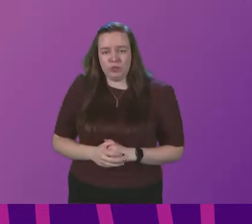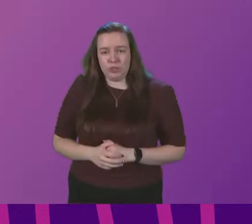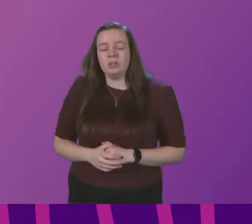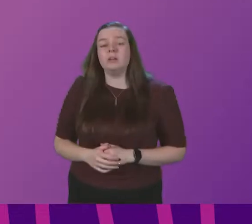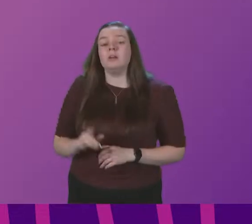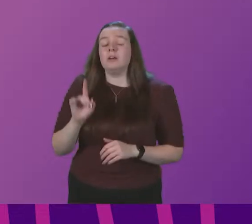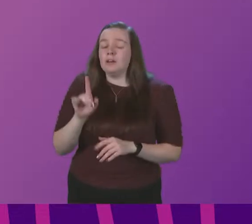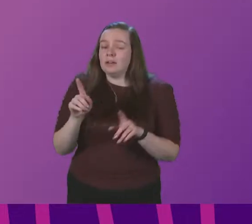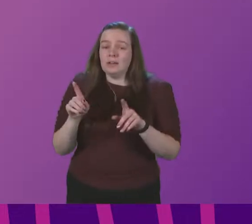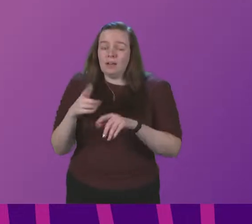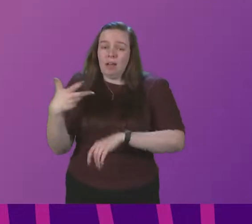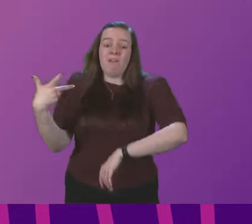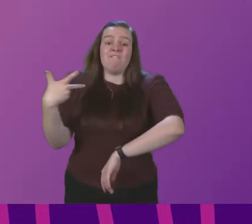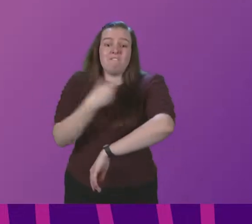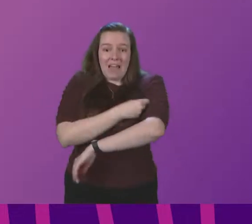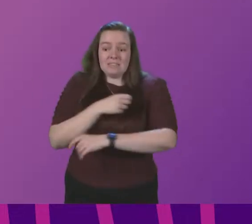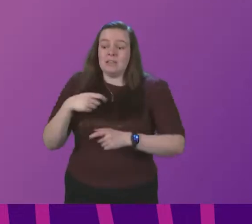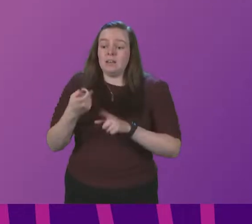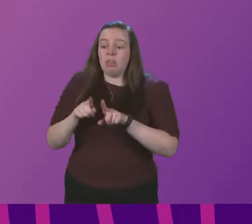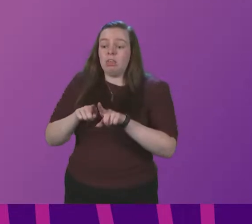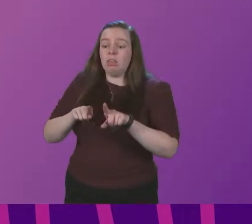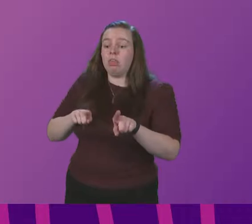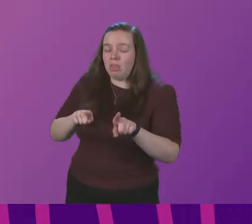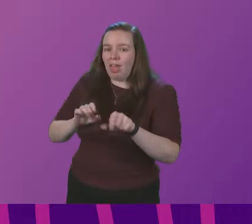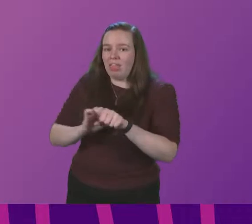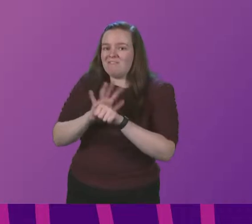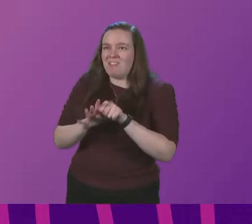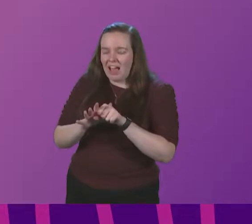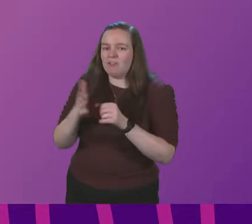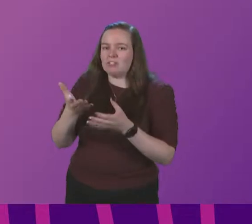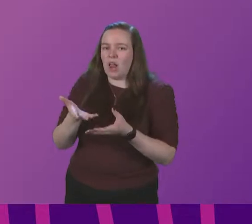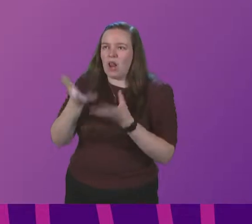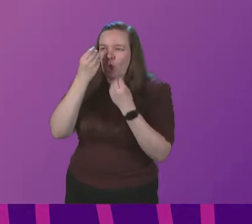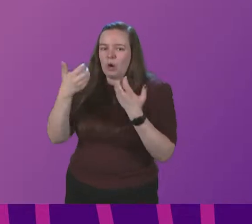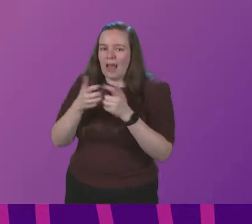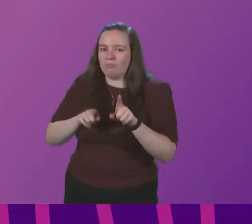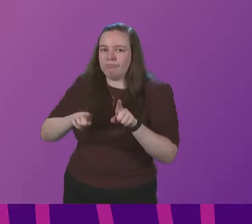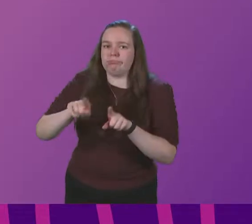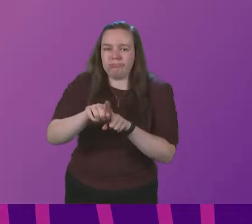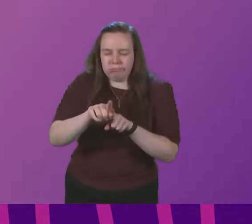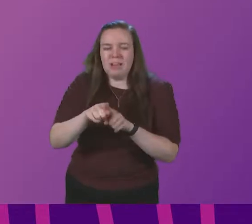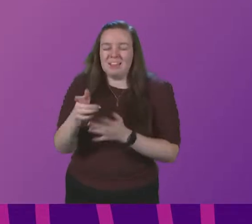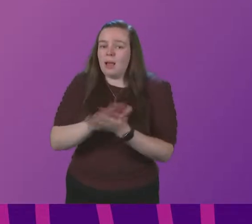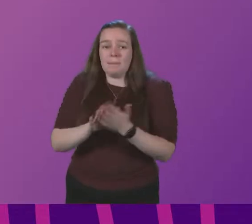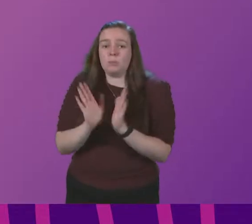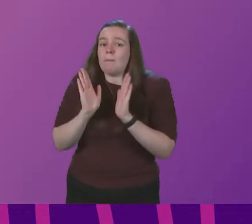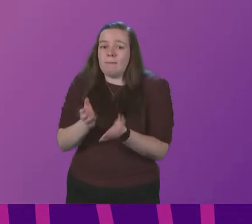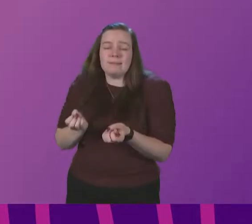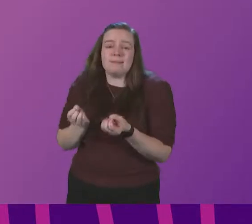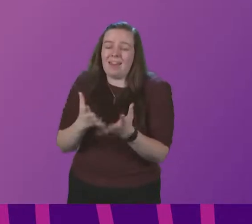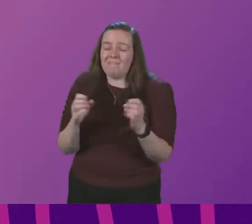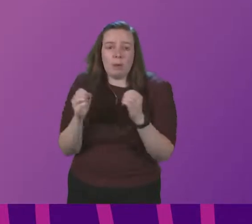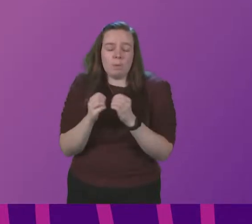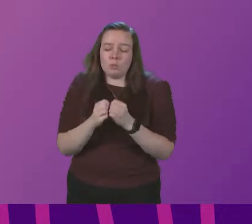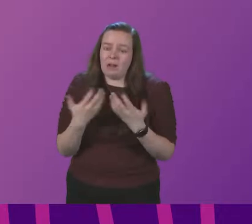just as vaccines started to win this race, the virus learned to run faster. That means we must deliver boosters